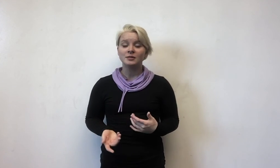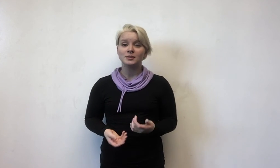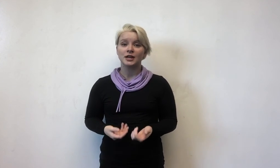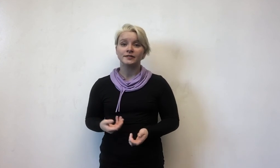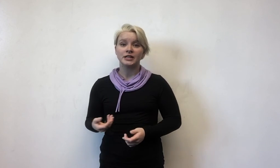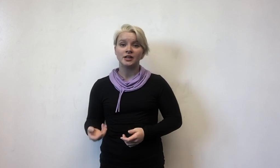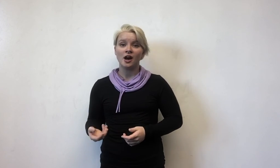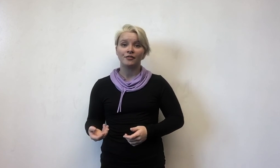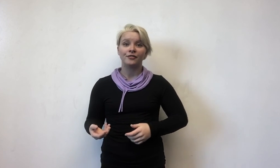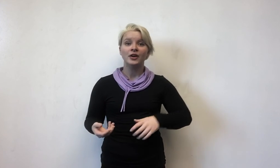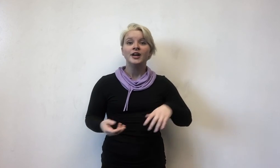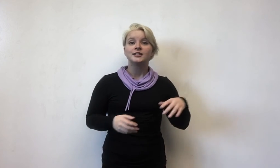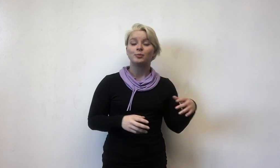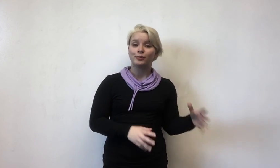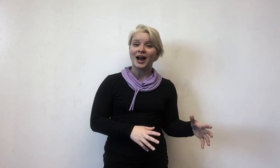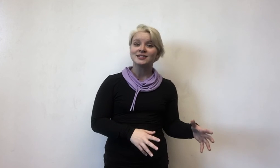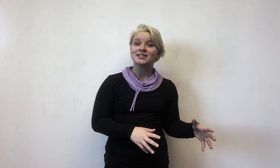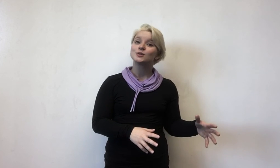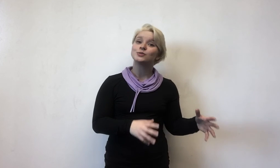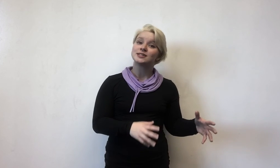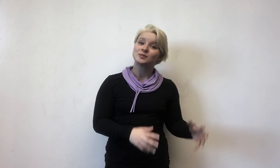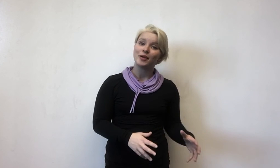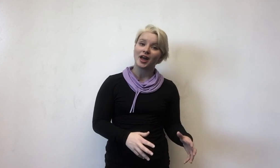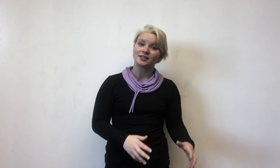themselves enough to practice respect?